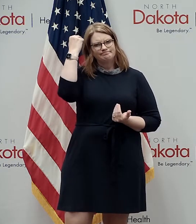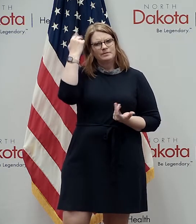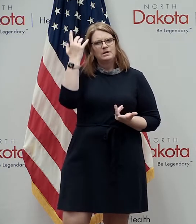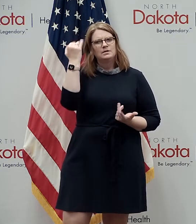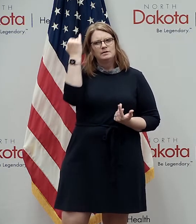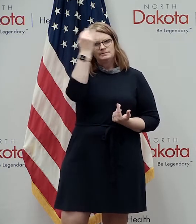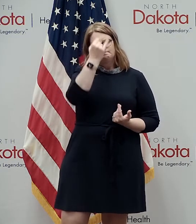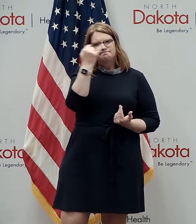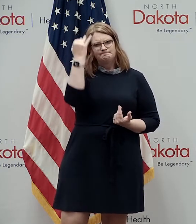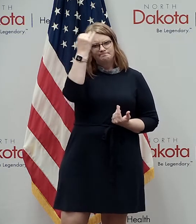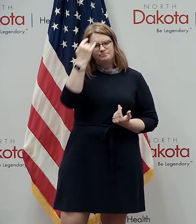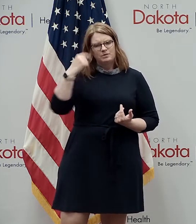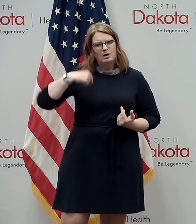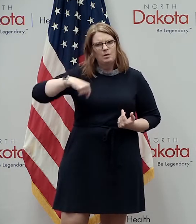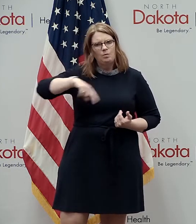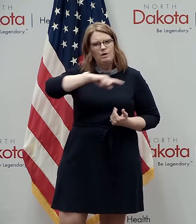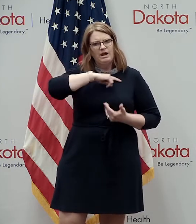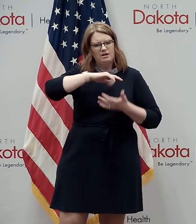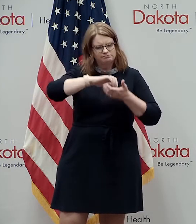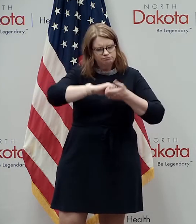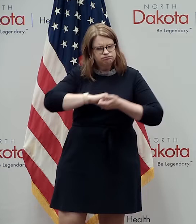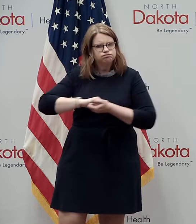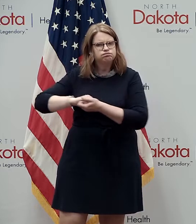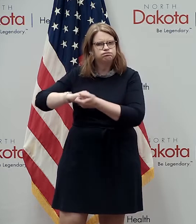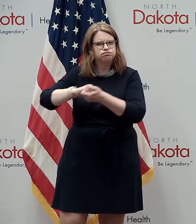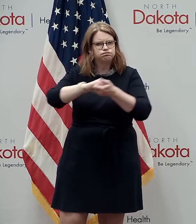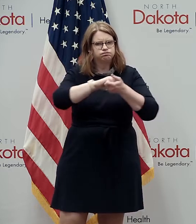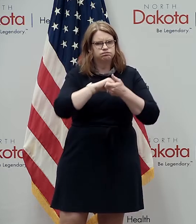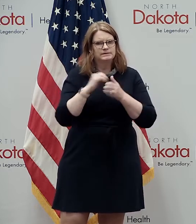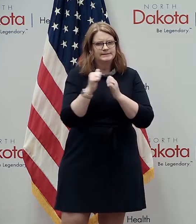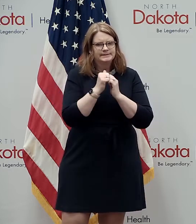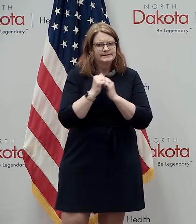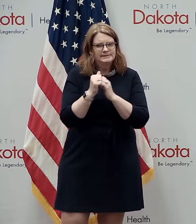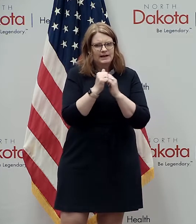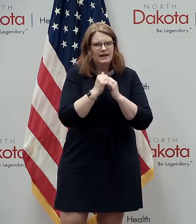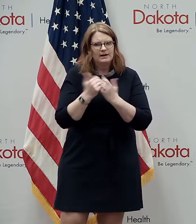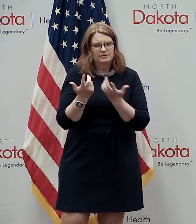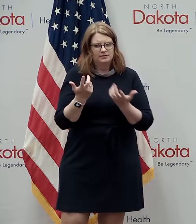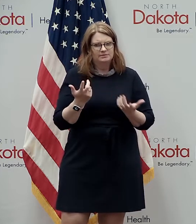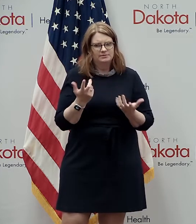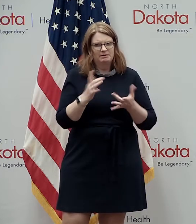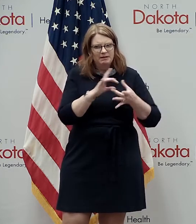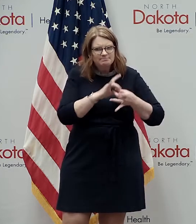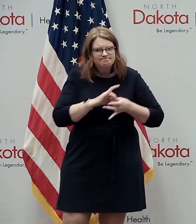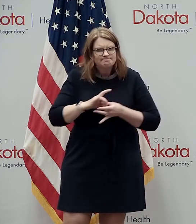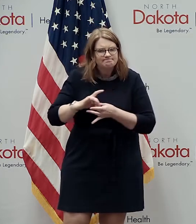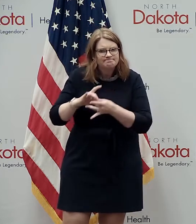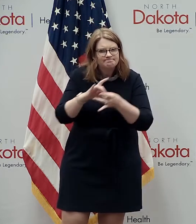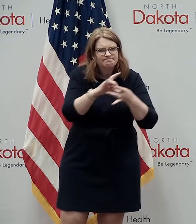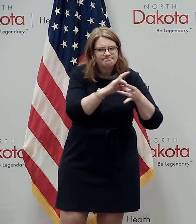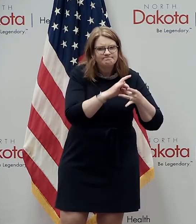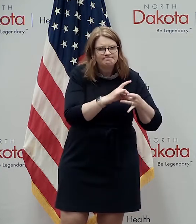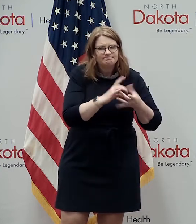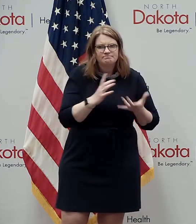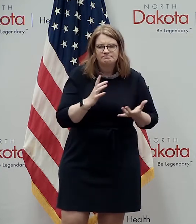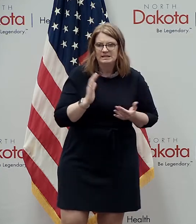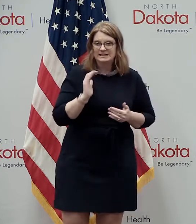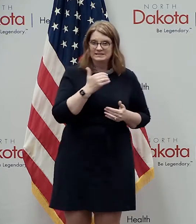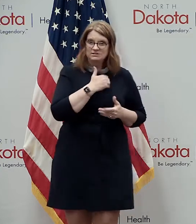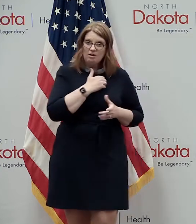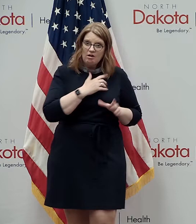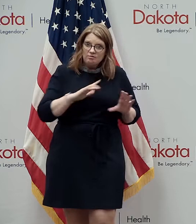we are all truly in it together with our interconnected humanity because our own actions